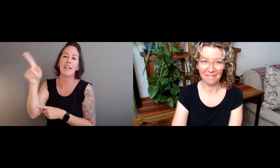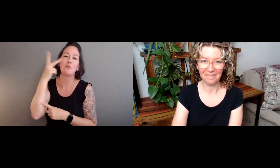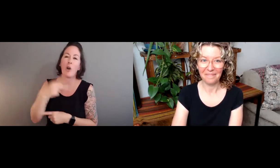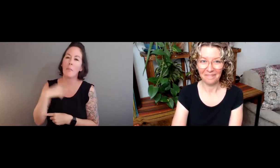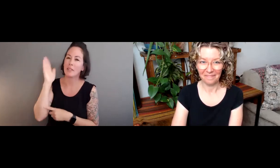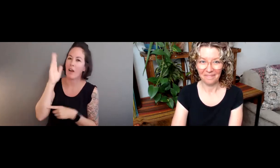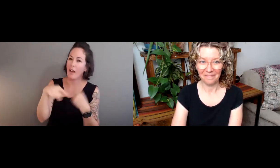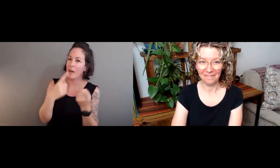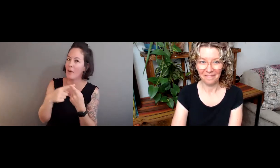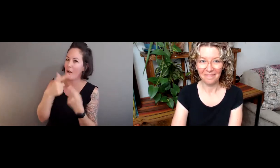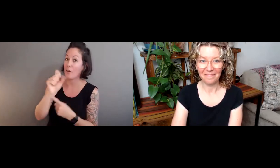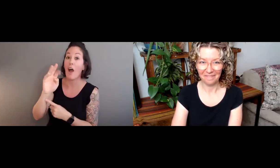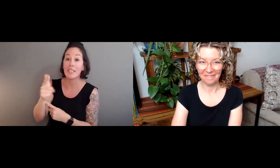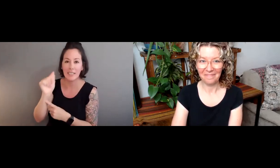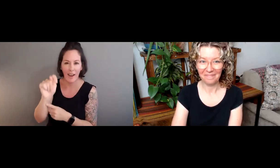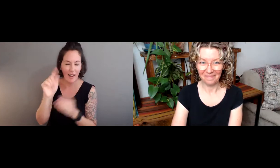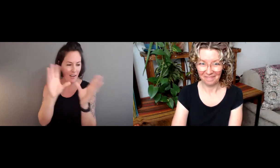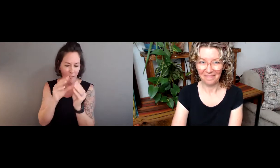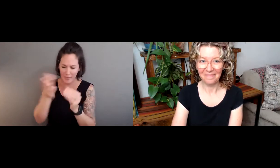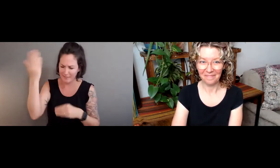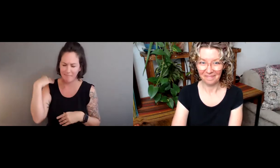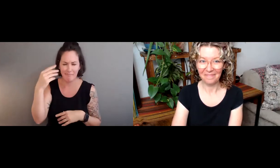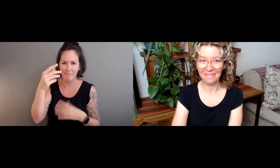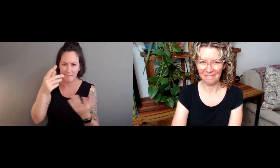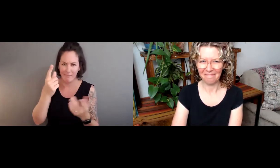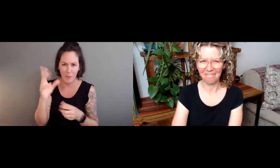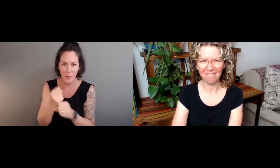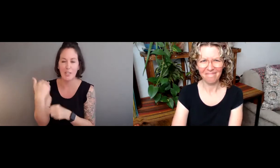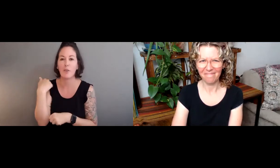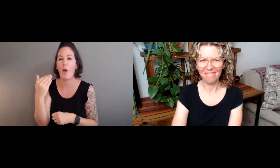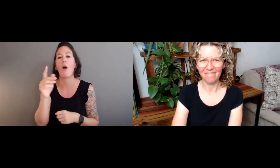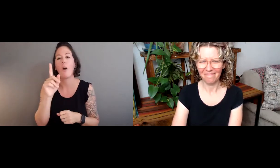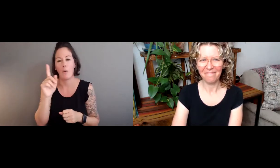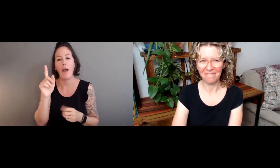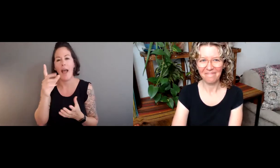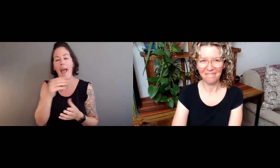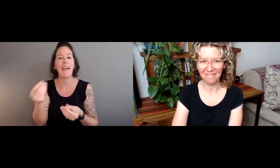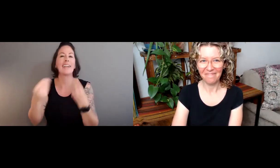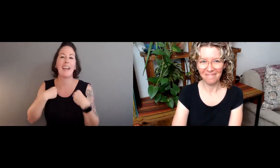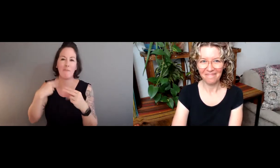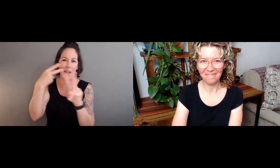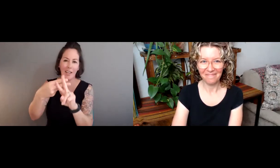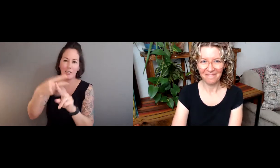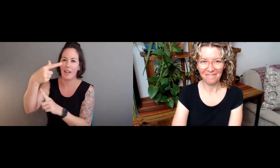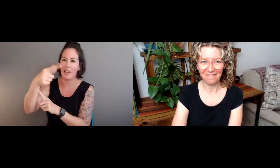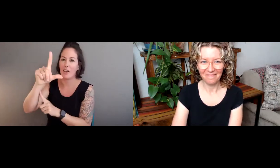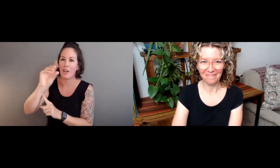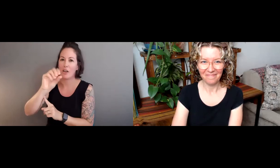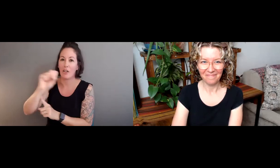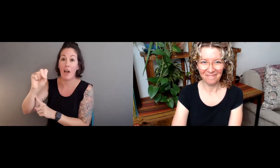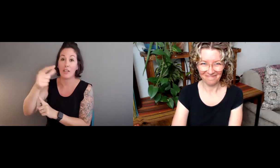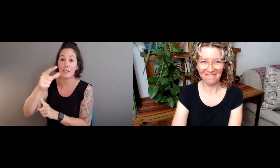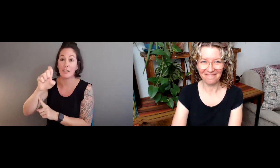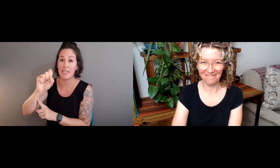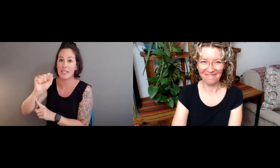he saw me talking about gloss at a conference a few years ago. And